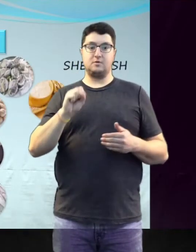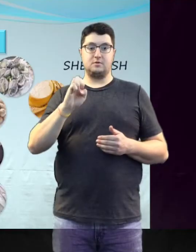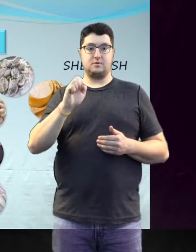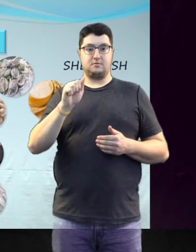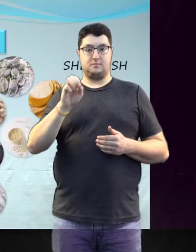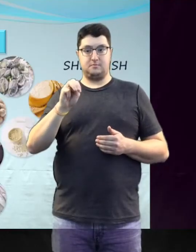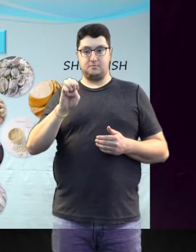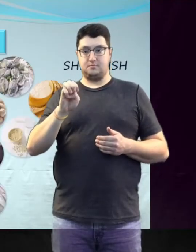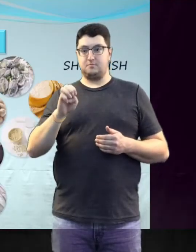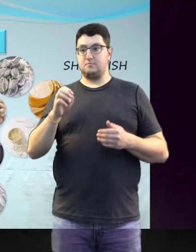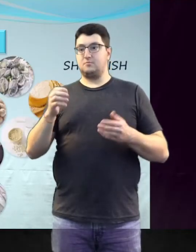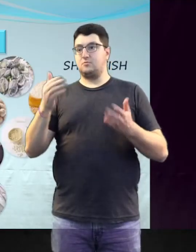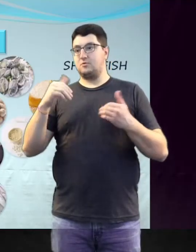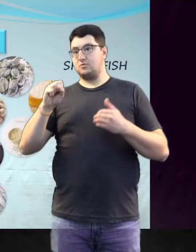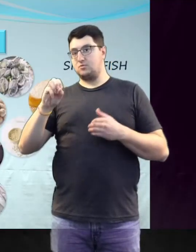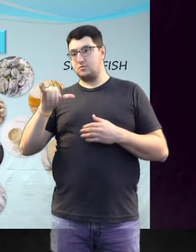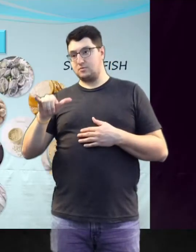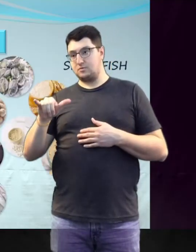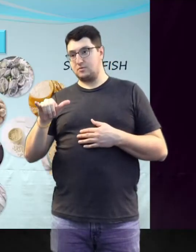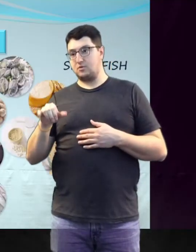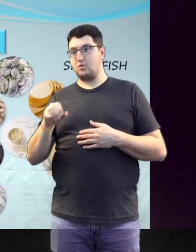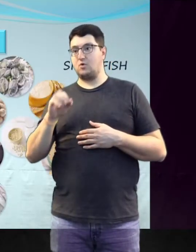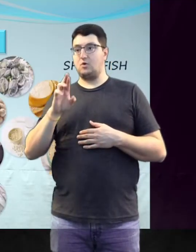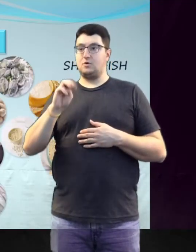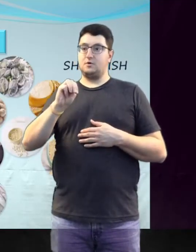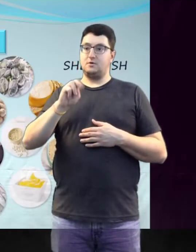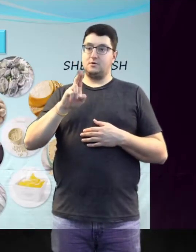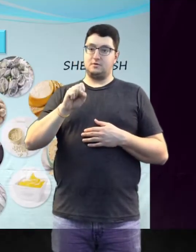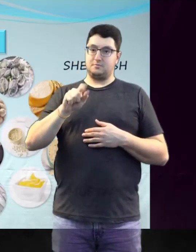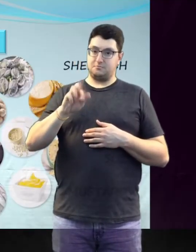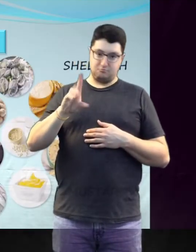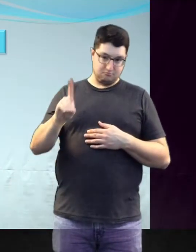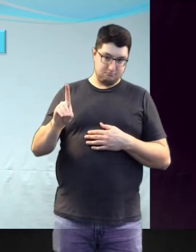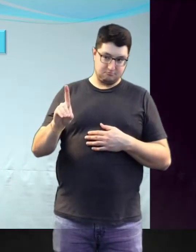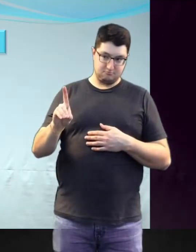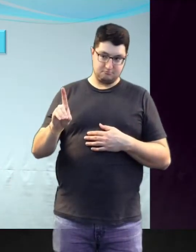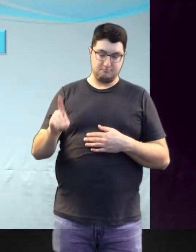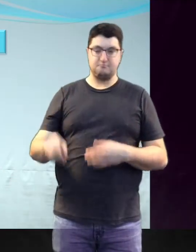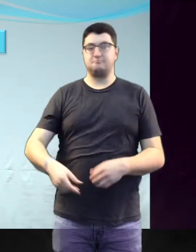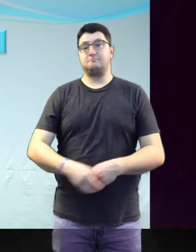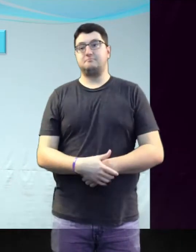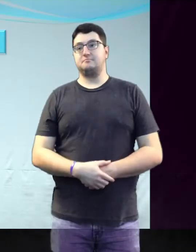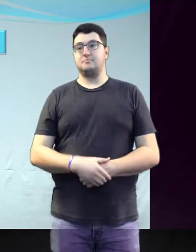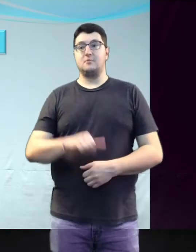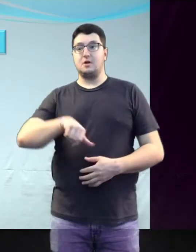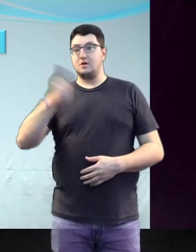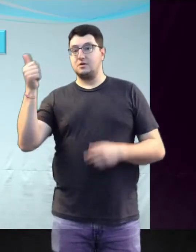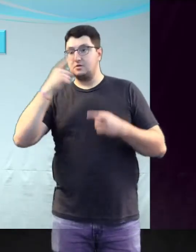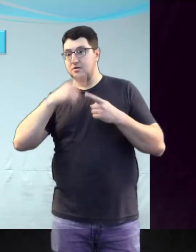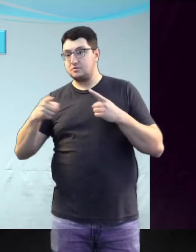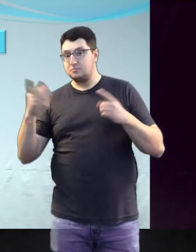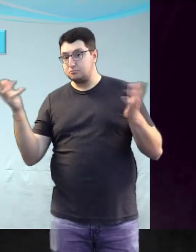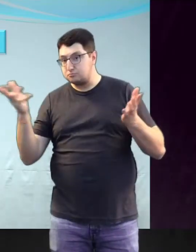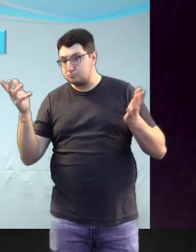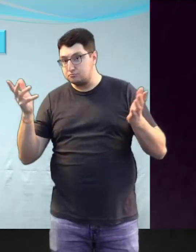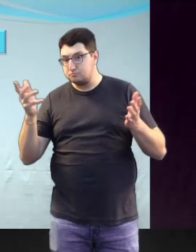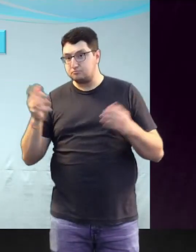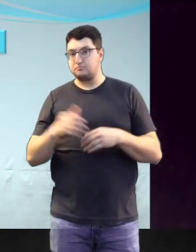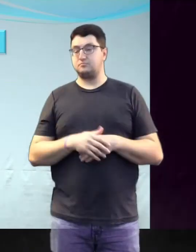sesame, soy, and mustard. Other common allergens that may cause severe